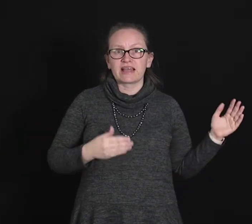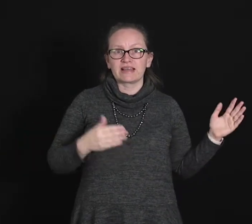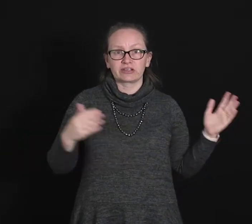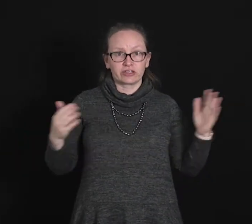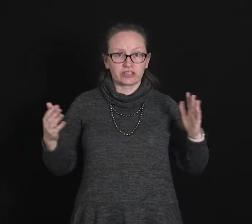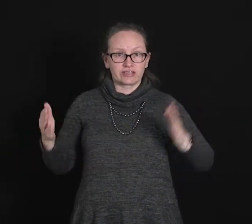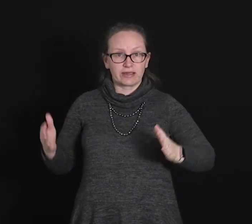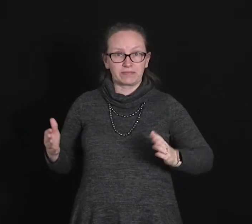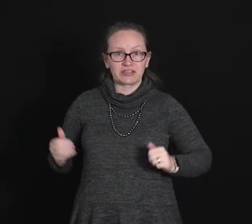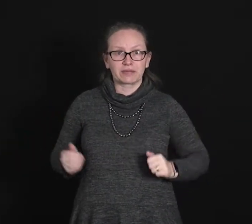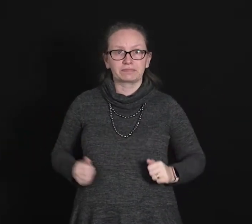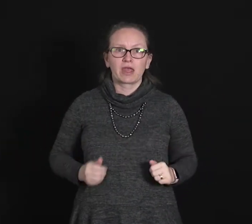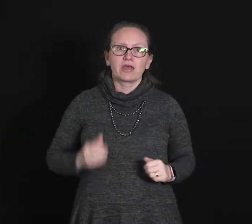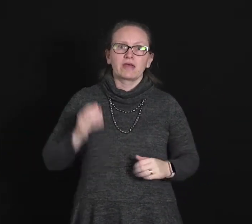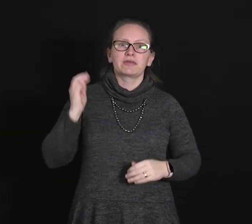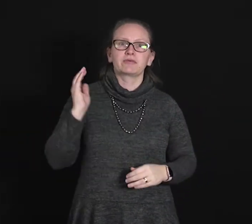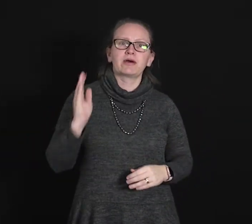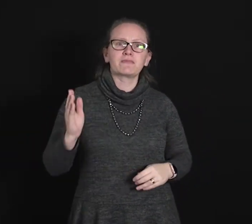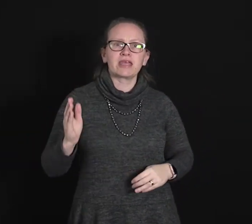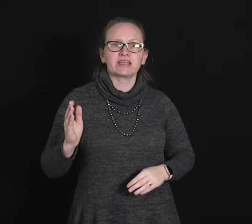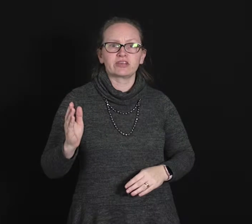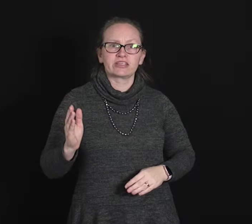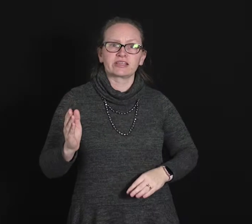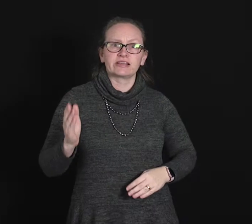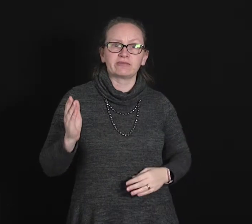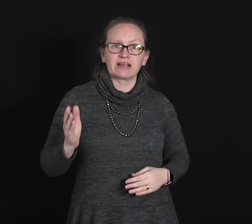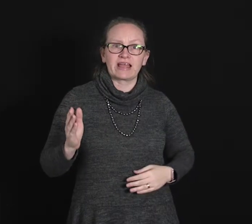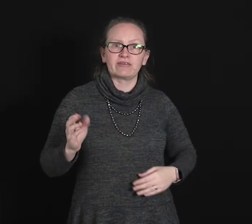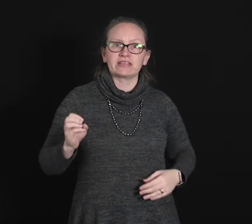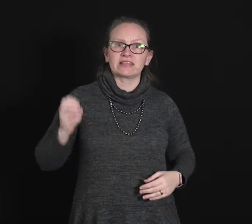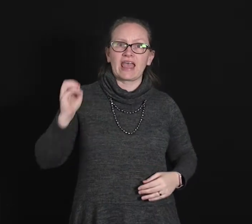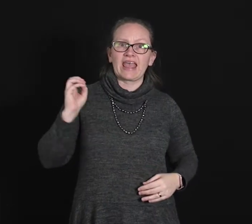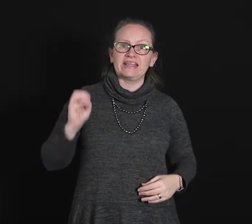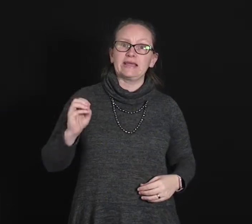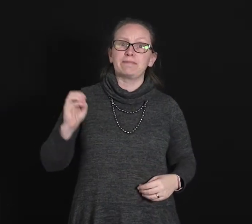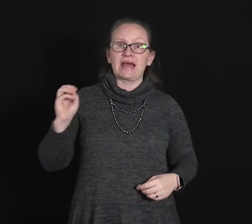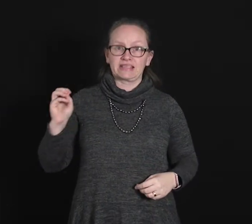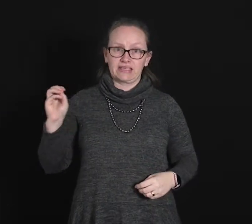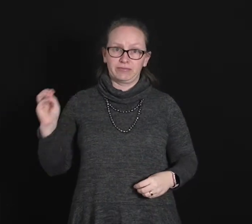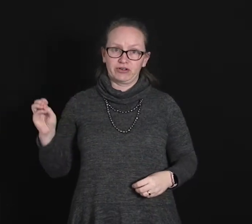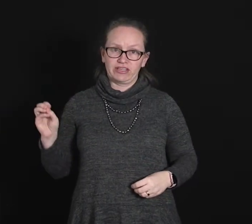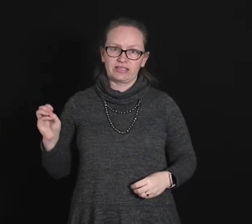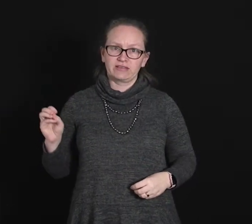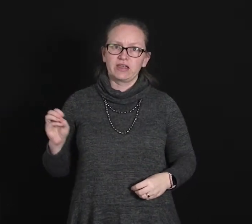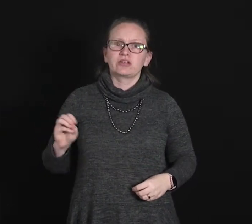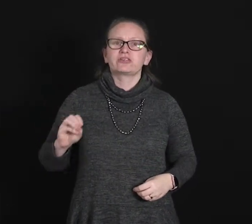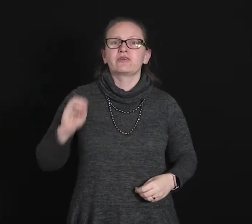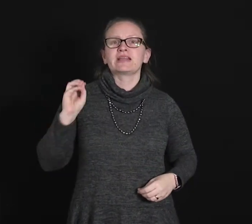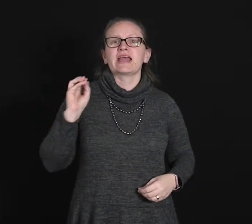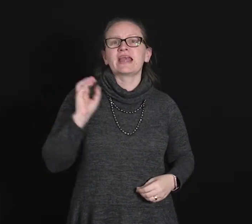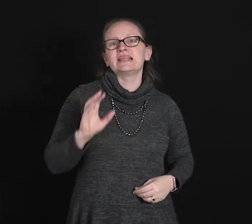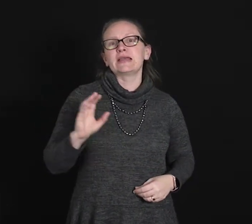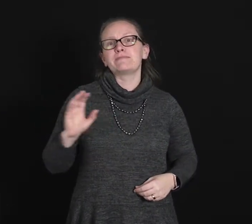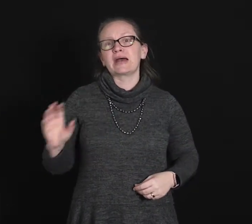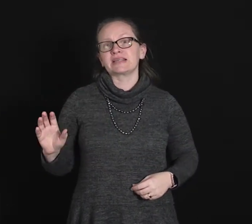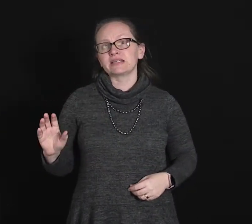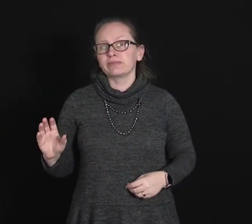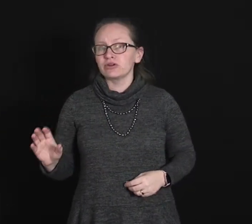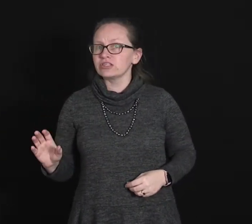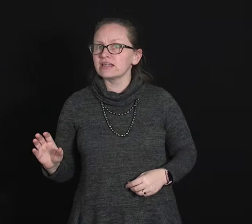at a constant temperature. But the one we're interested in right now is an adiabatic process. So an adiabatic process